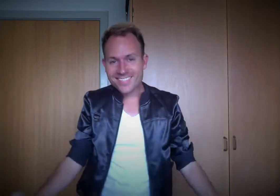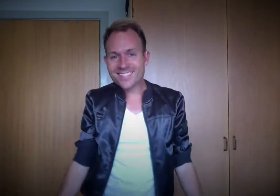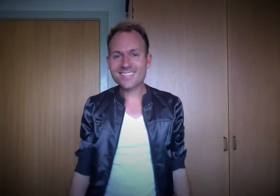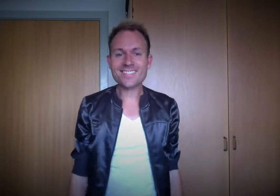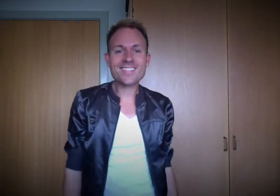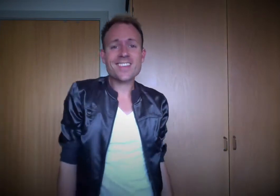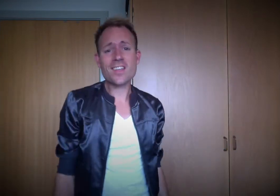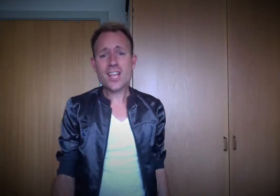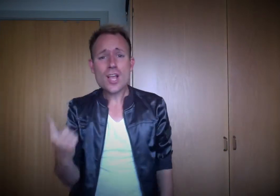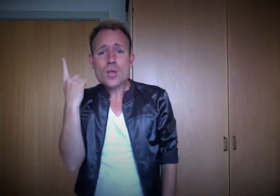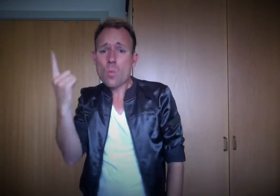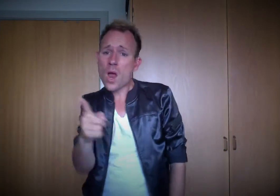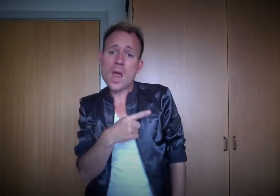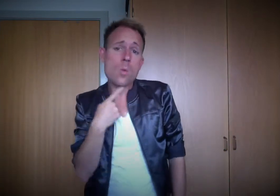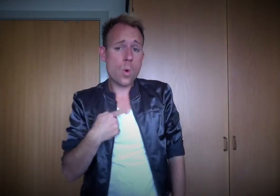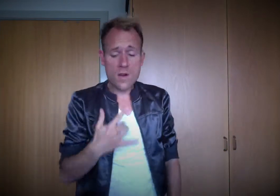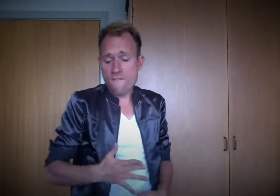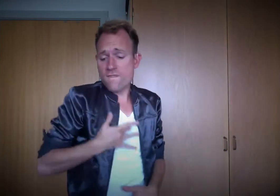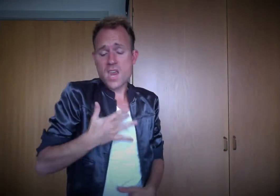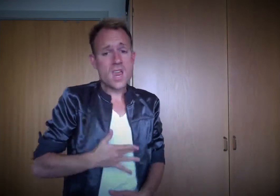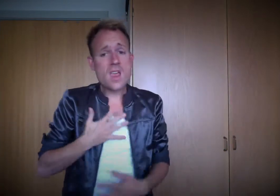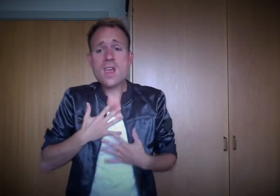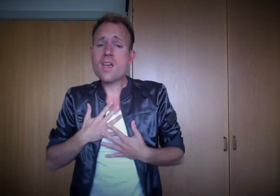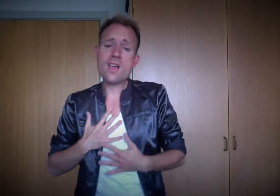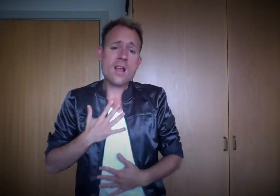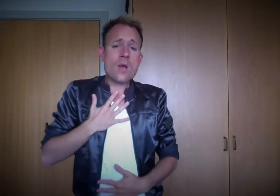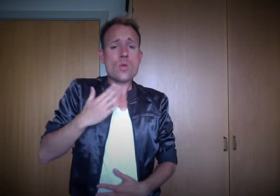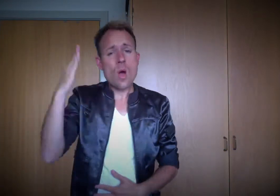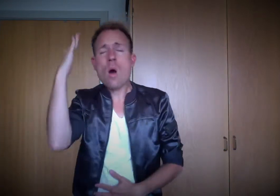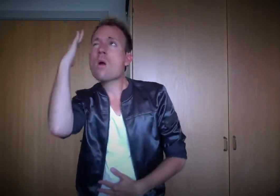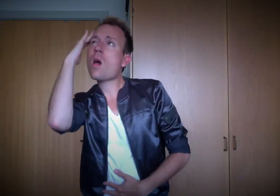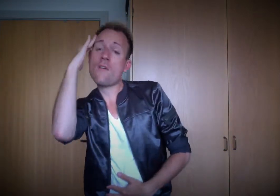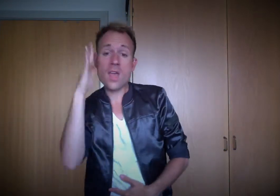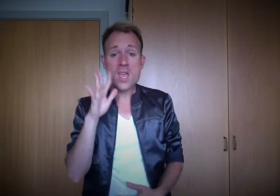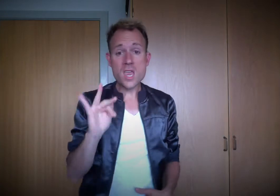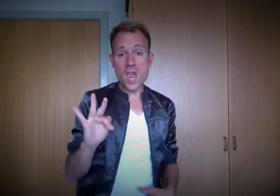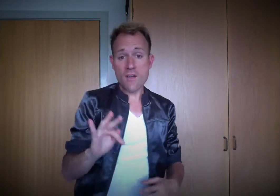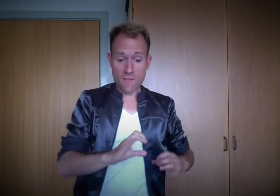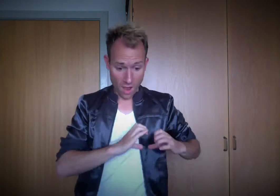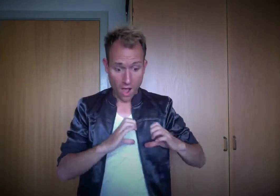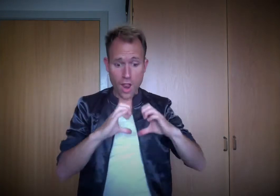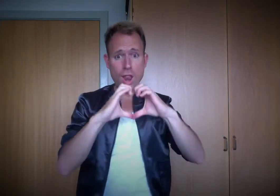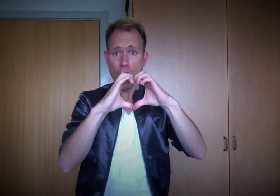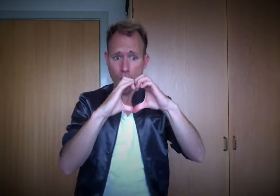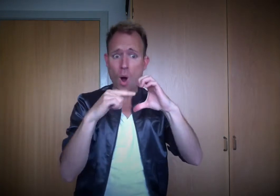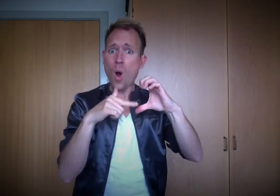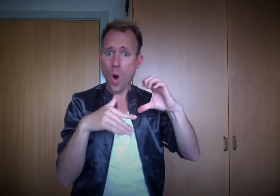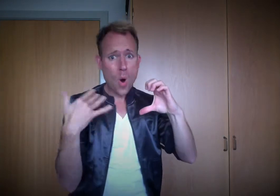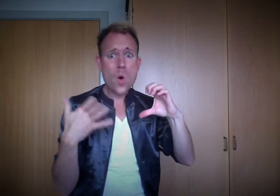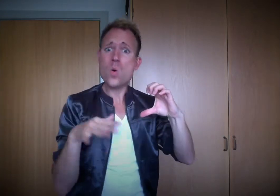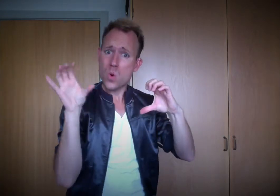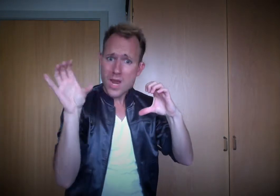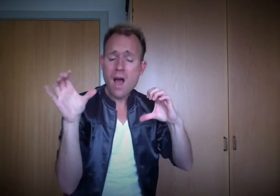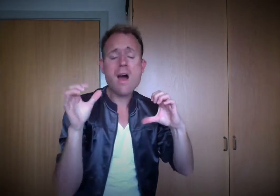It's just the way that we feel We'll know if love is falling Soon enough